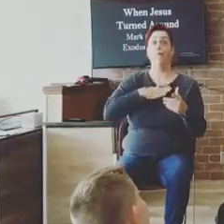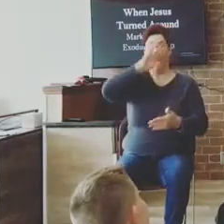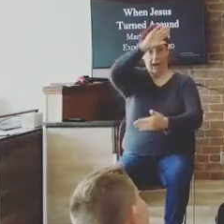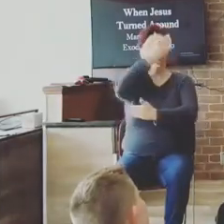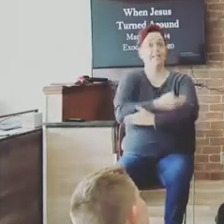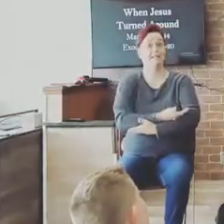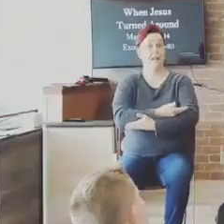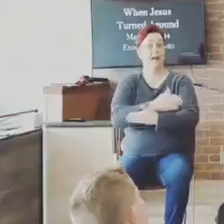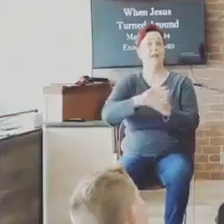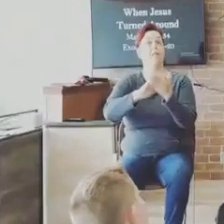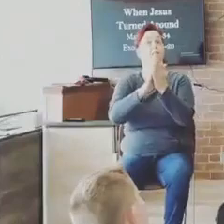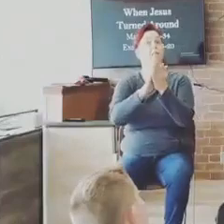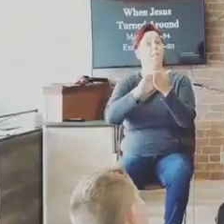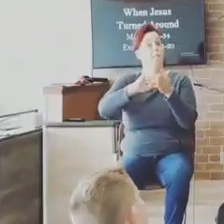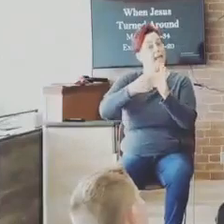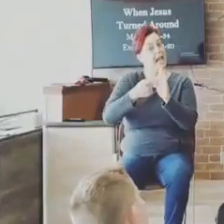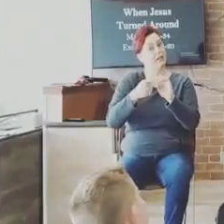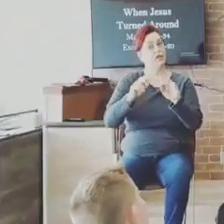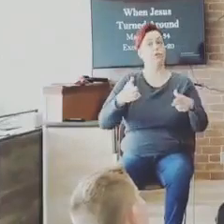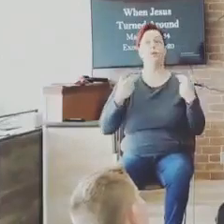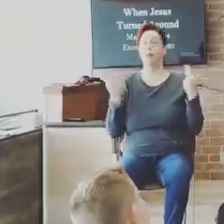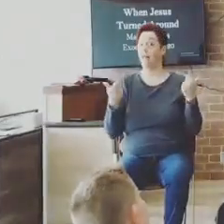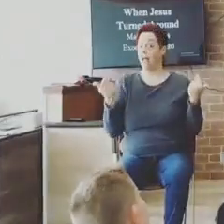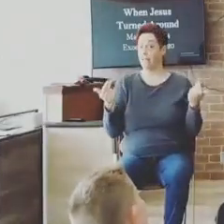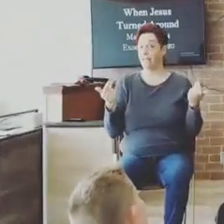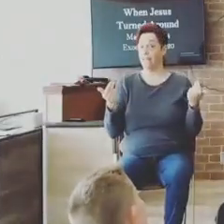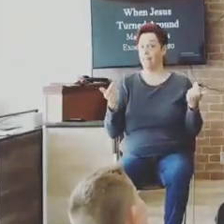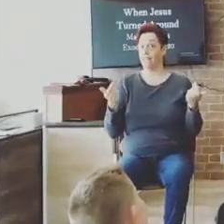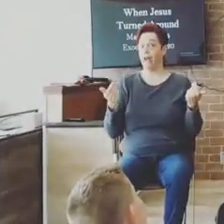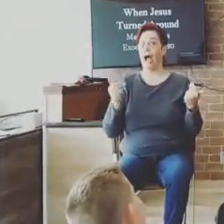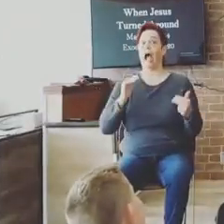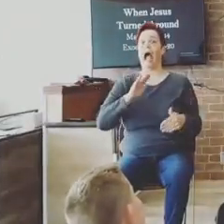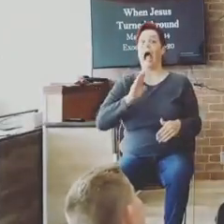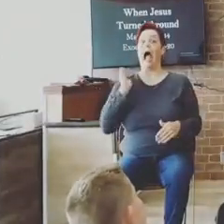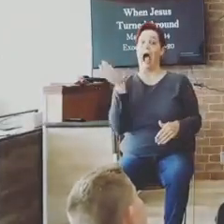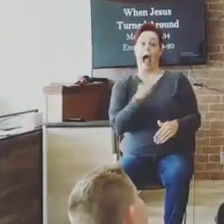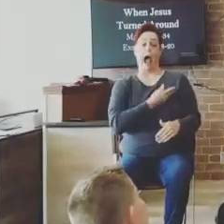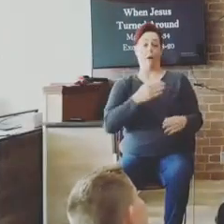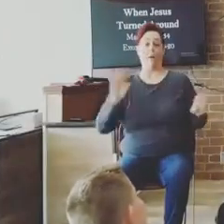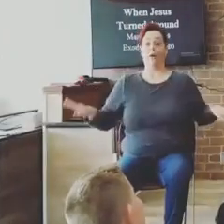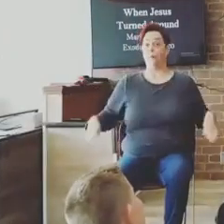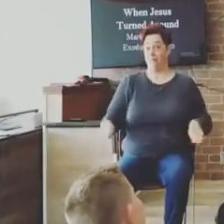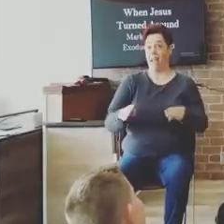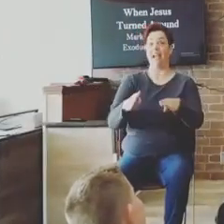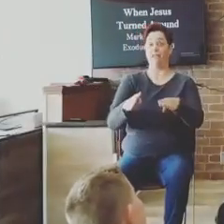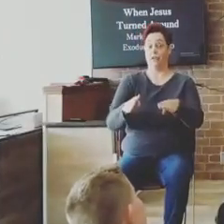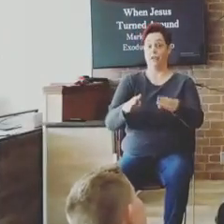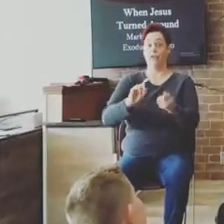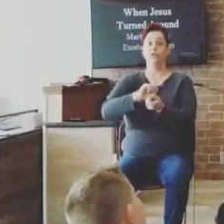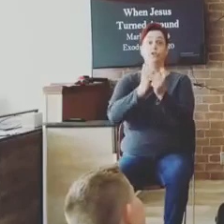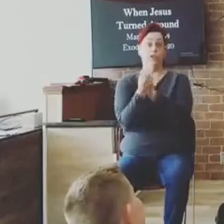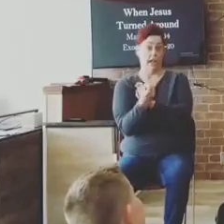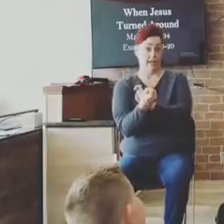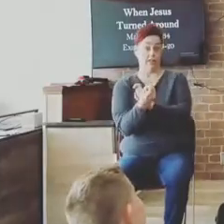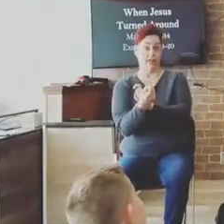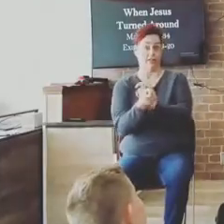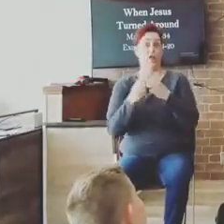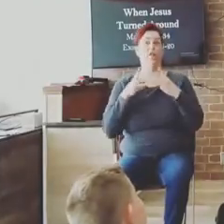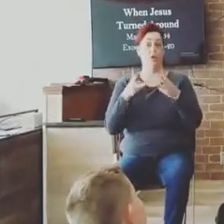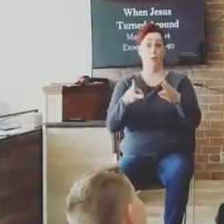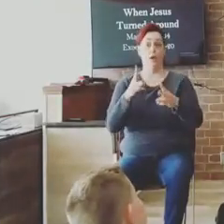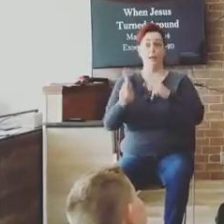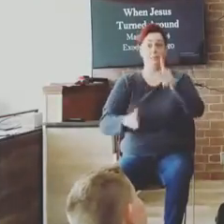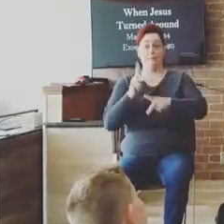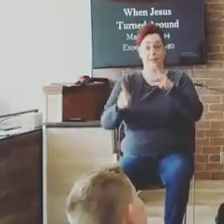Our countenance changes the way people react and changes the way that our children behave. Just like